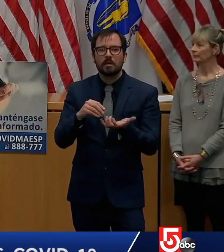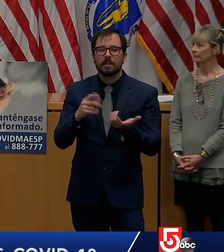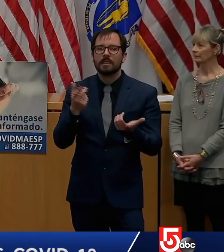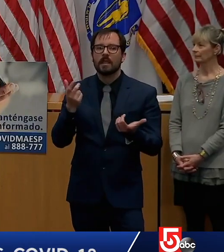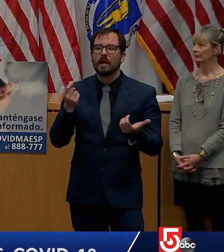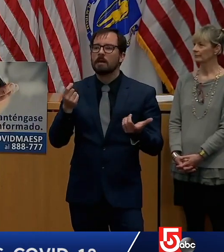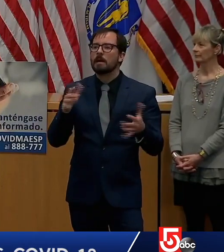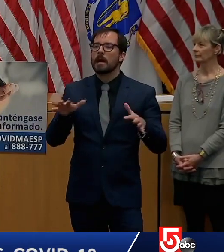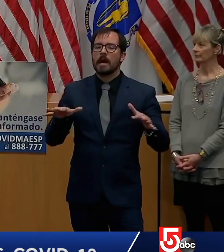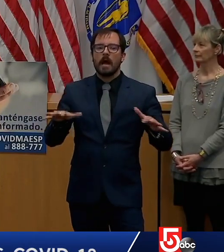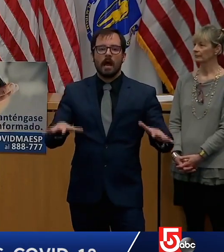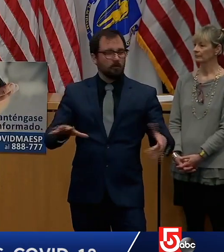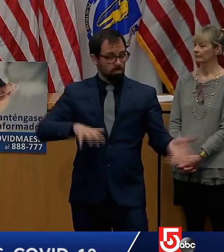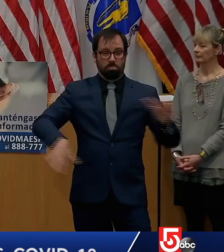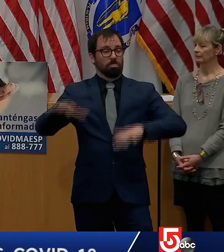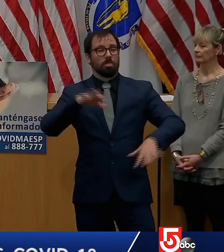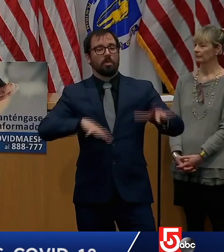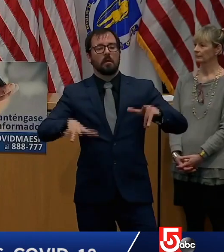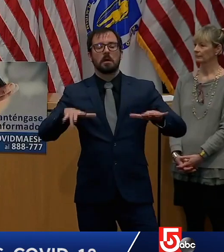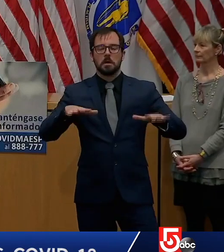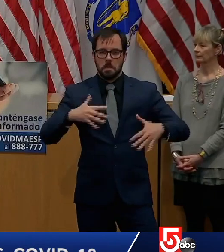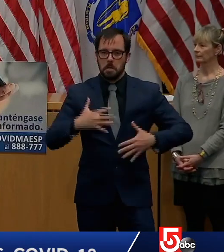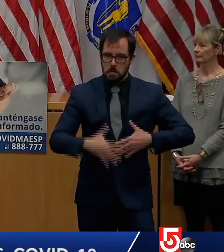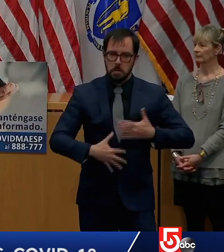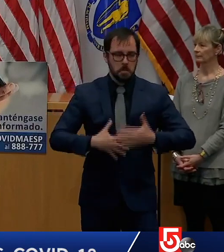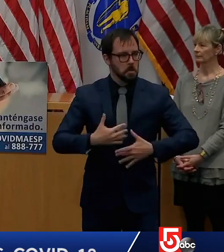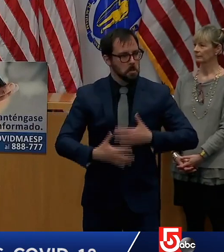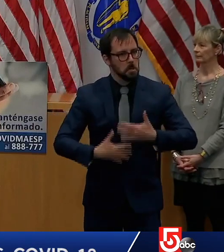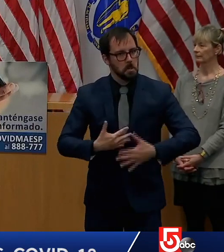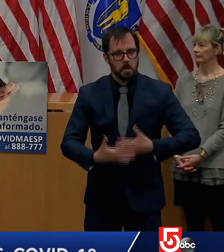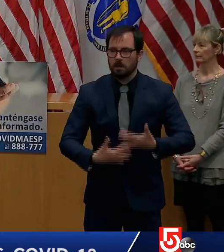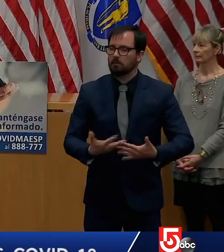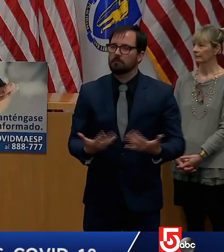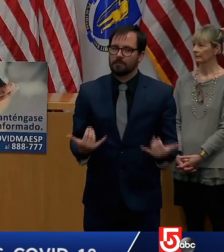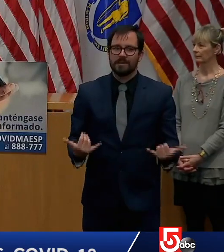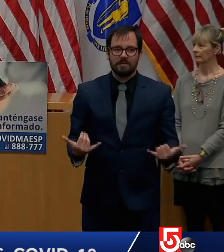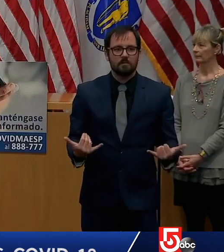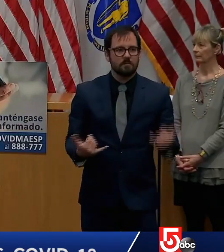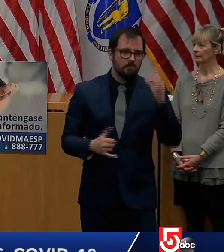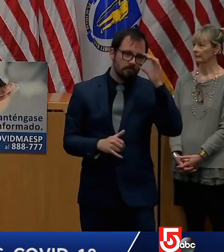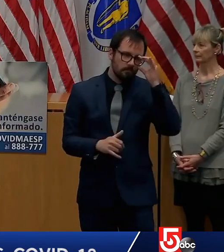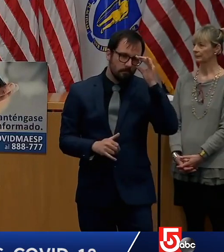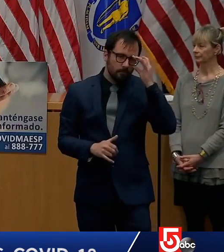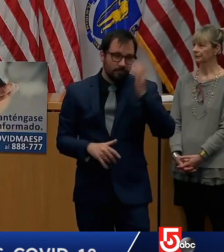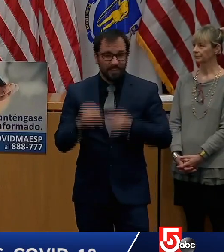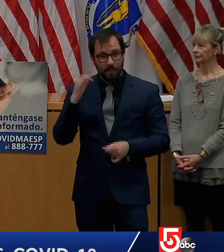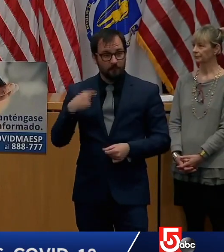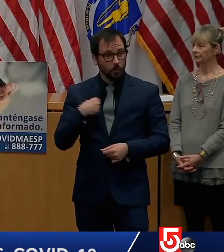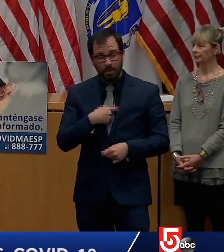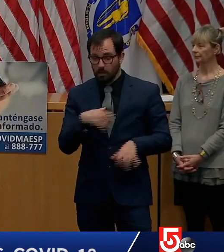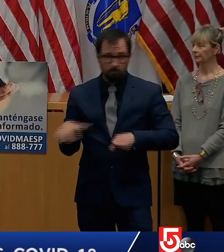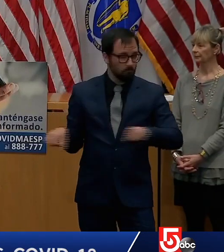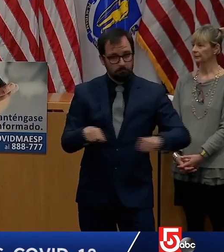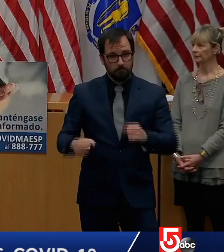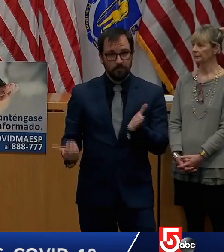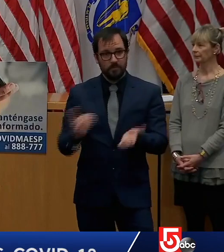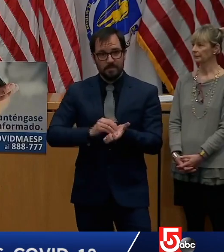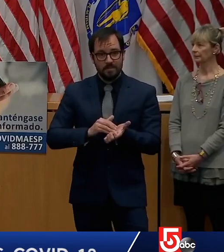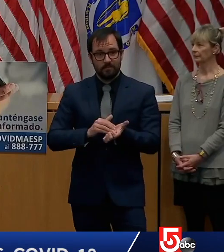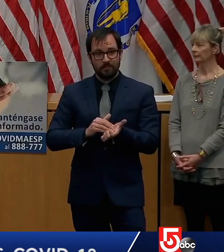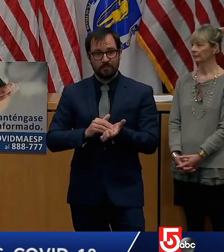a positive, and I think making an announcement on this at this point in time will make it possible for people to continue to build on